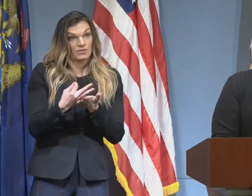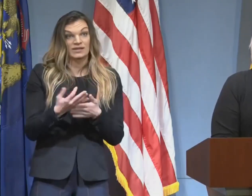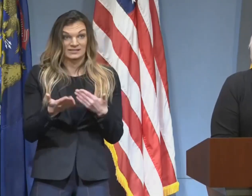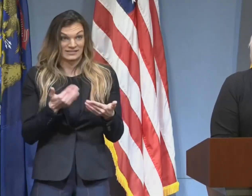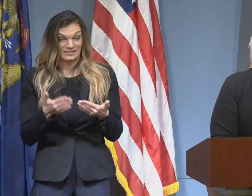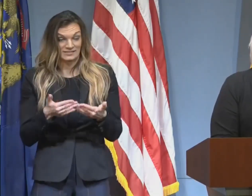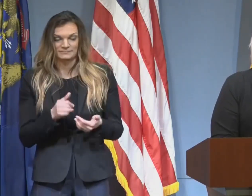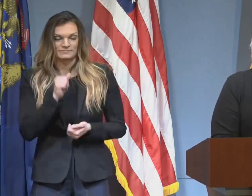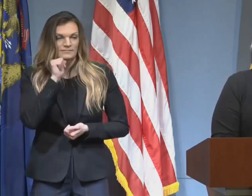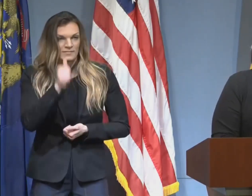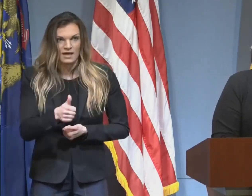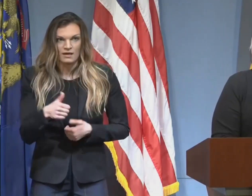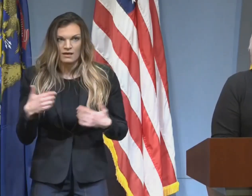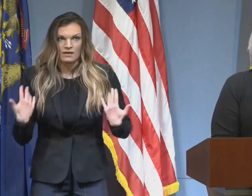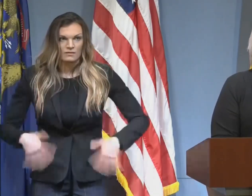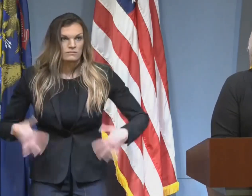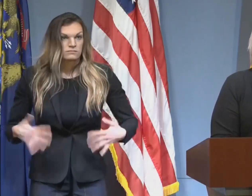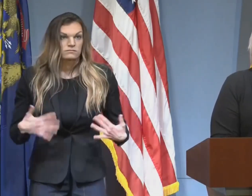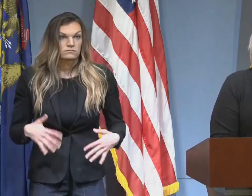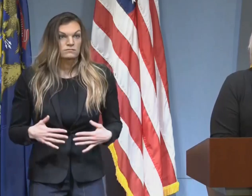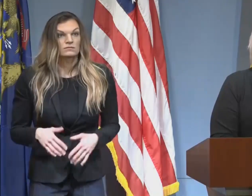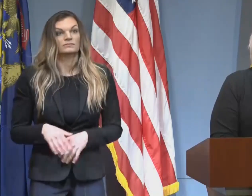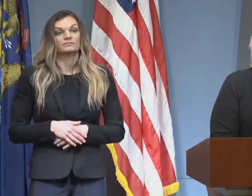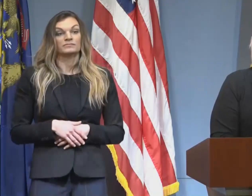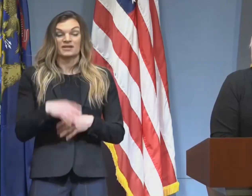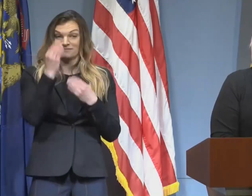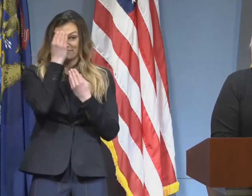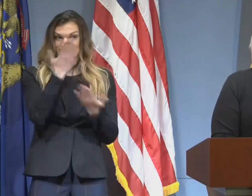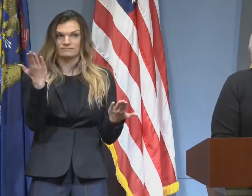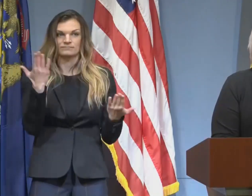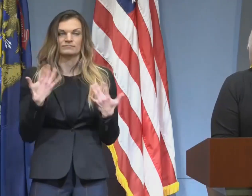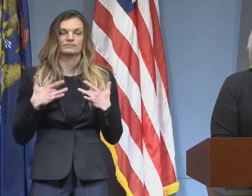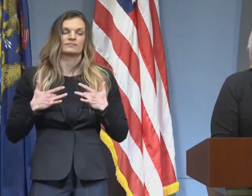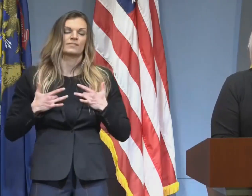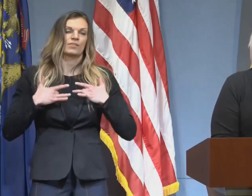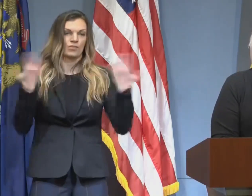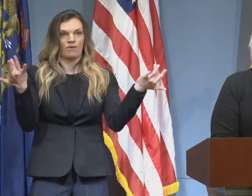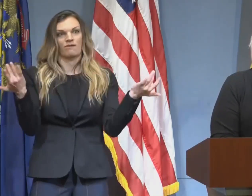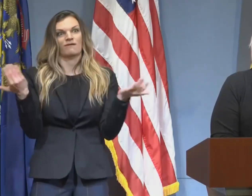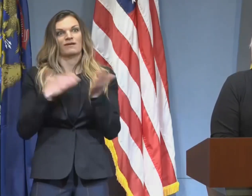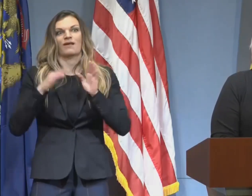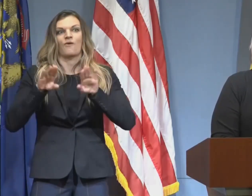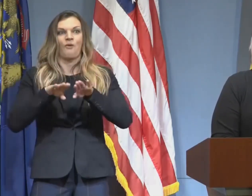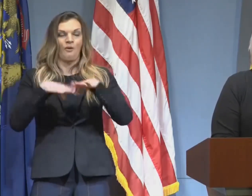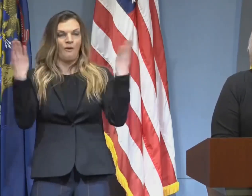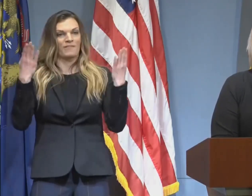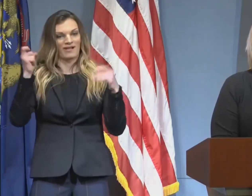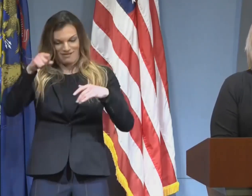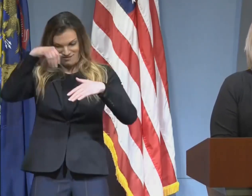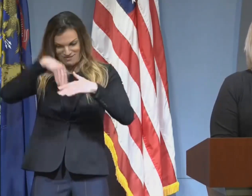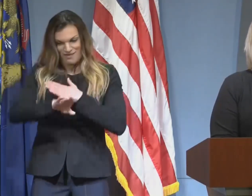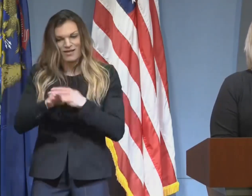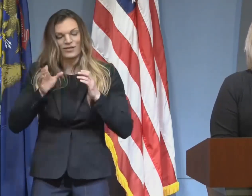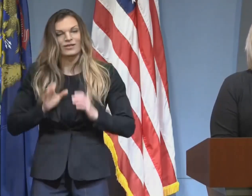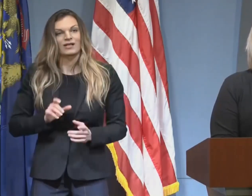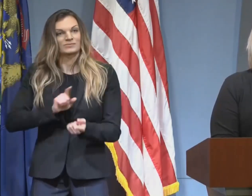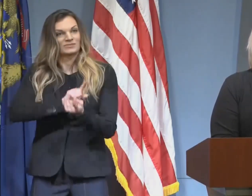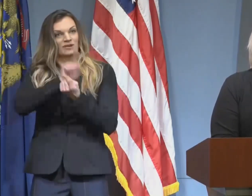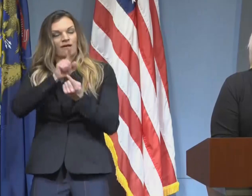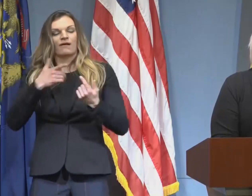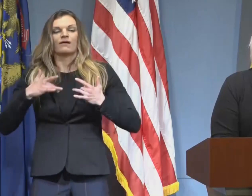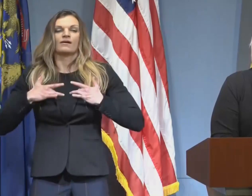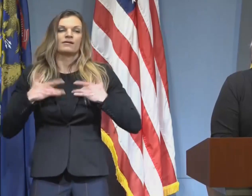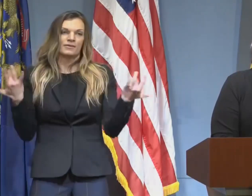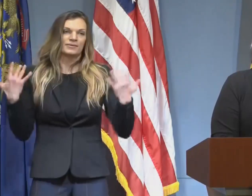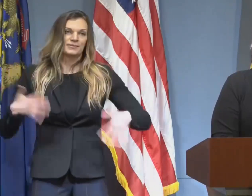all this in a couple of minutes. It's always interesting to hear the question and answer period from the media. So we're waiting for that coming up in a couple of